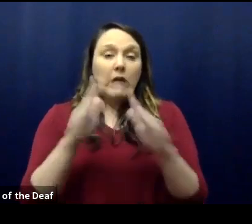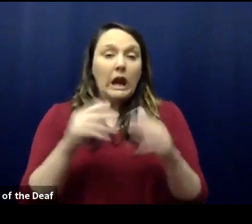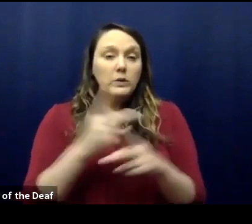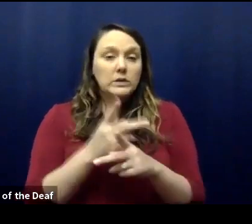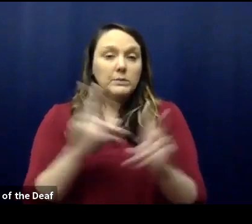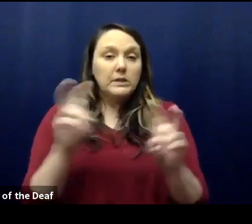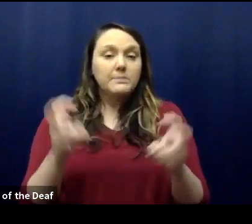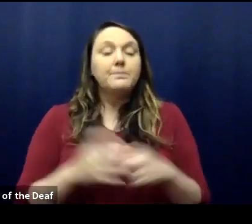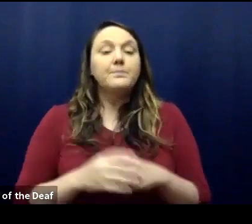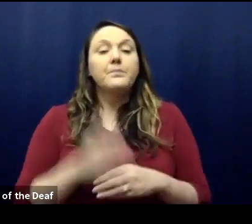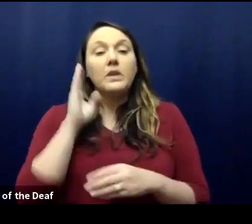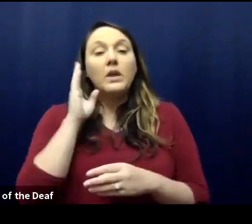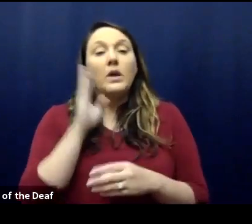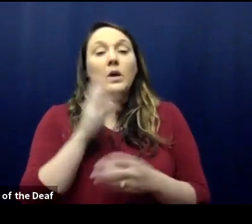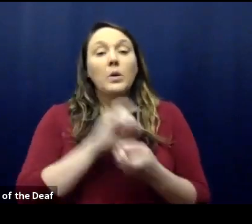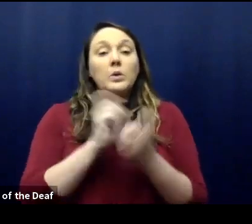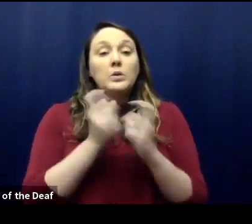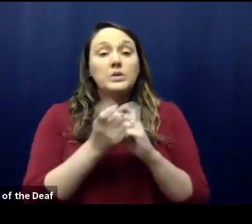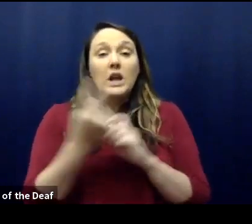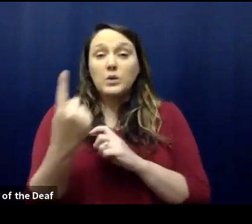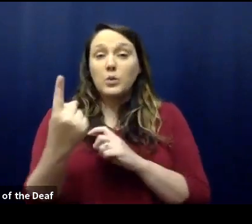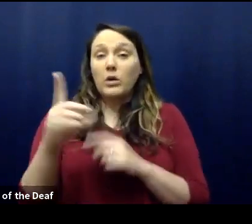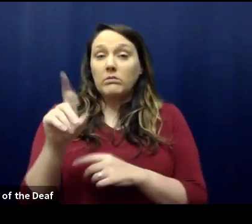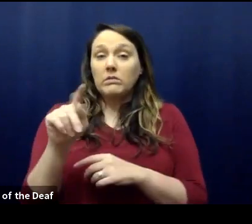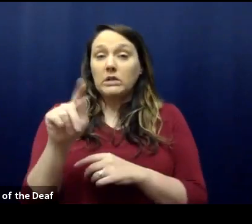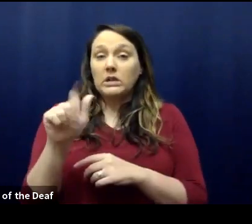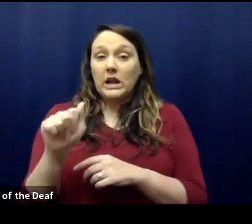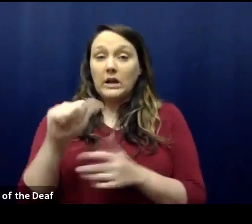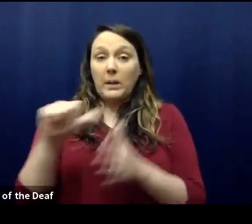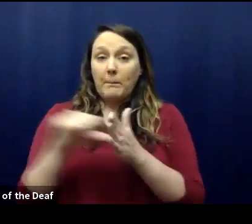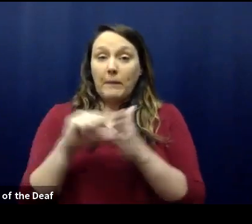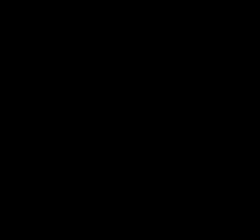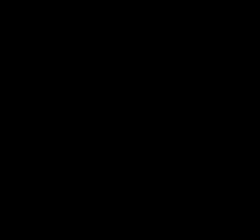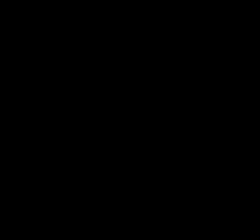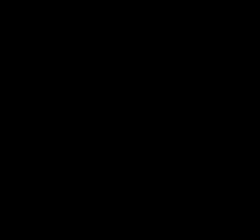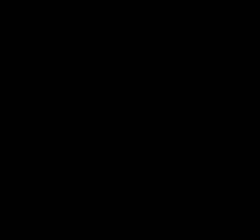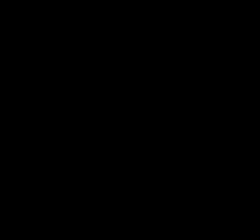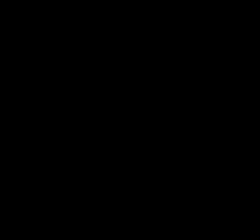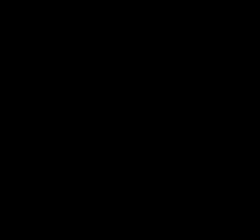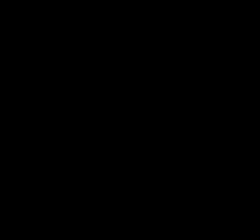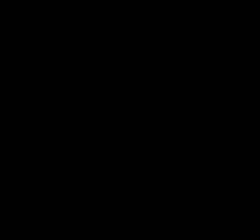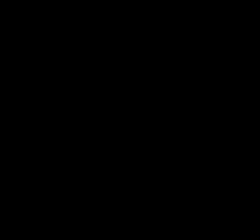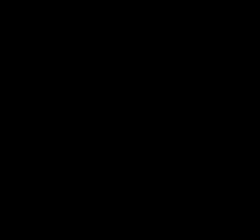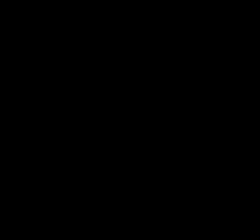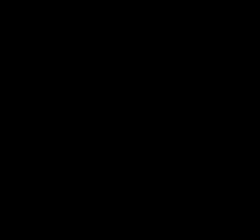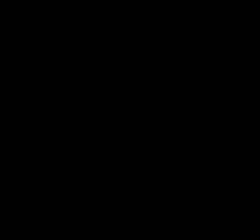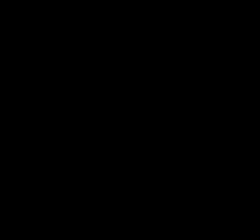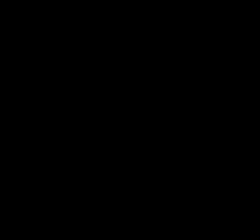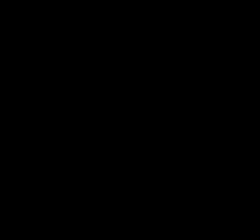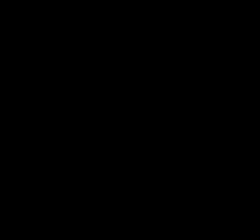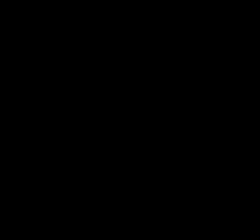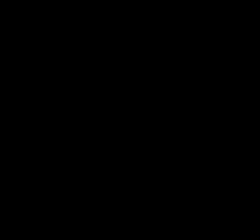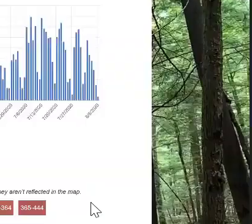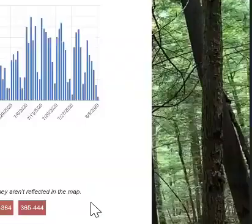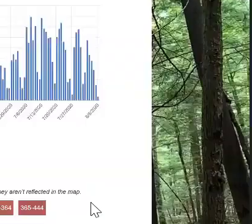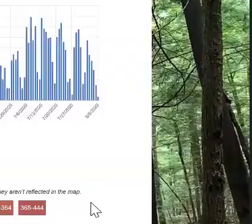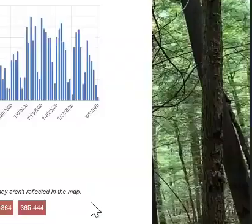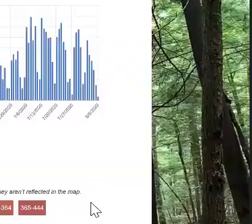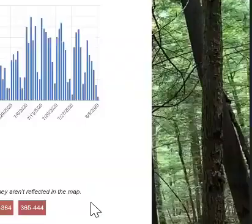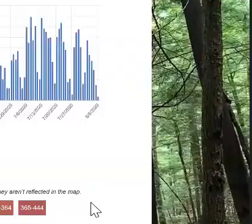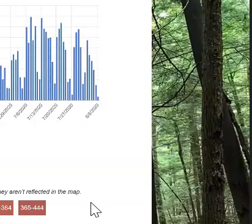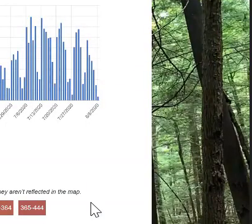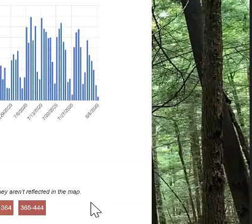made a change on one of our data pages. We are now utilizing a specimen collection data chart instead of the